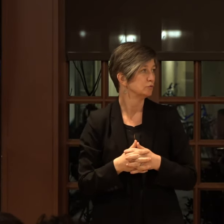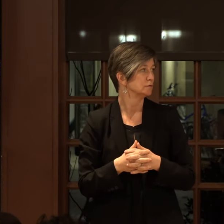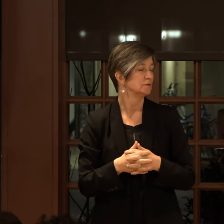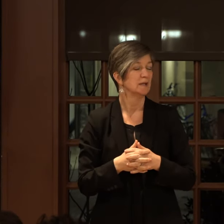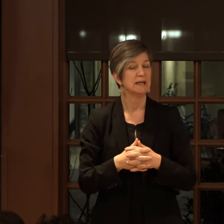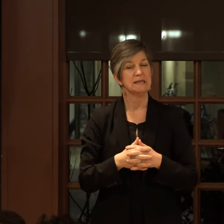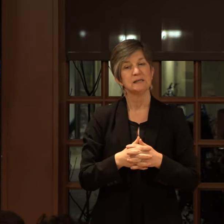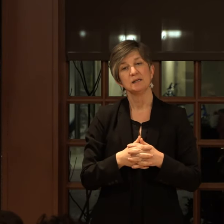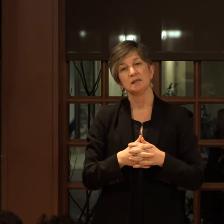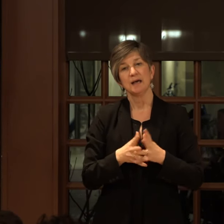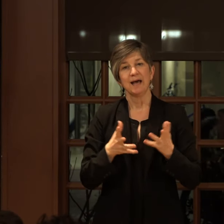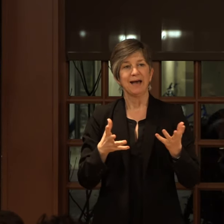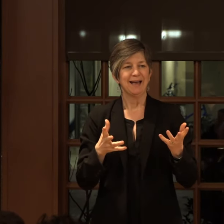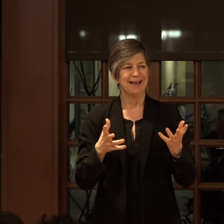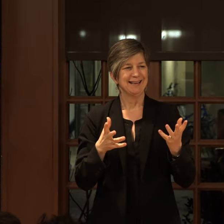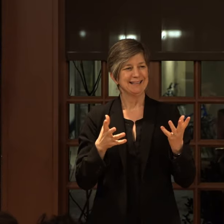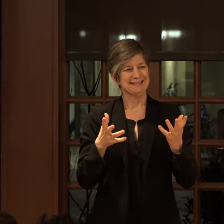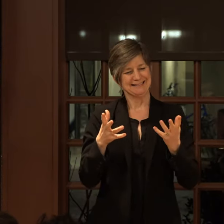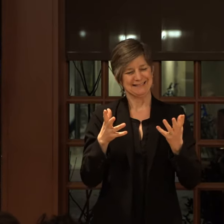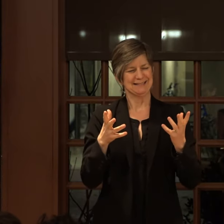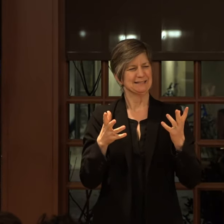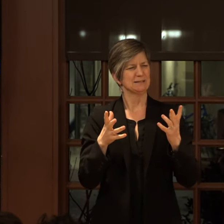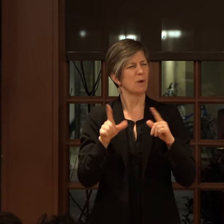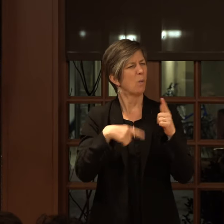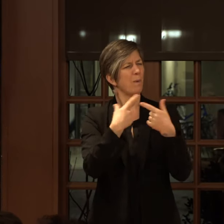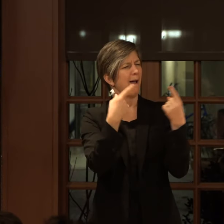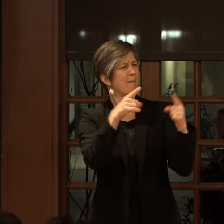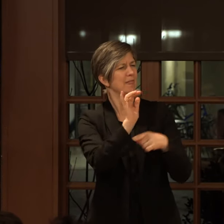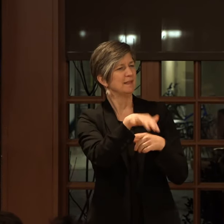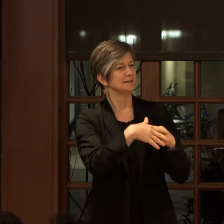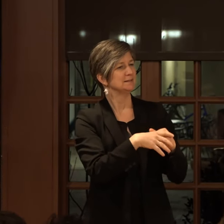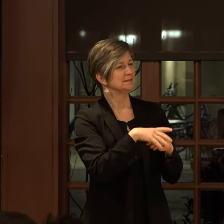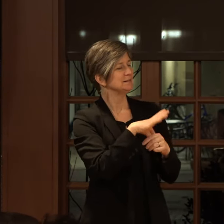Yeah, I think it's an odd moment. How long ago was this?